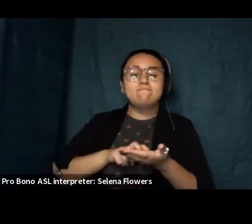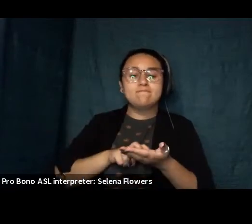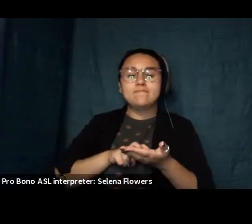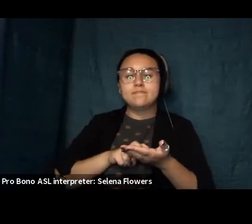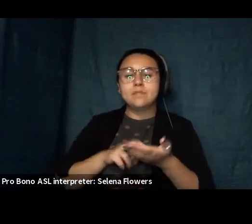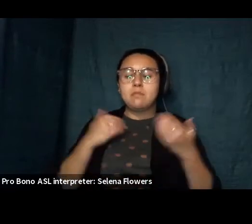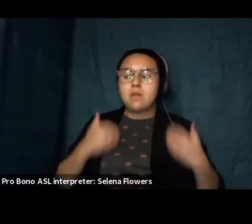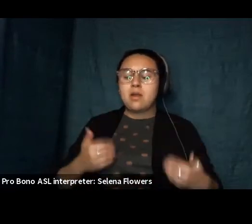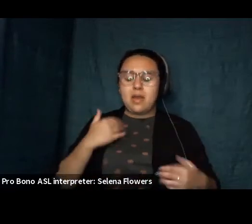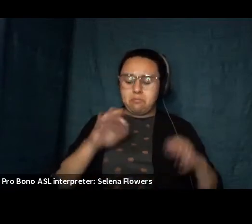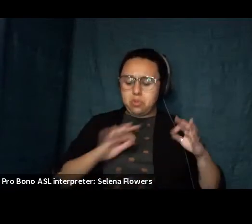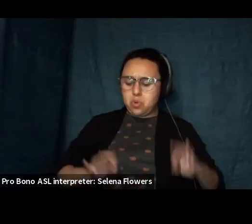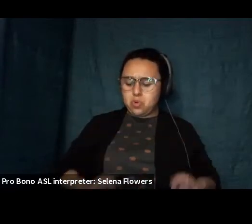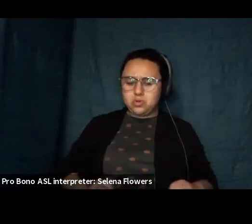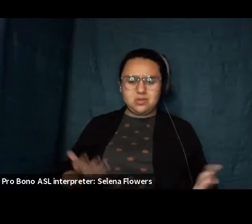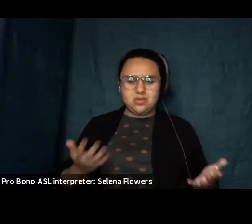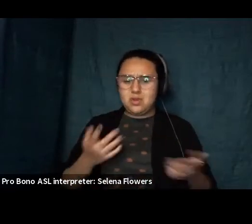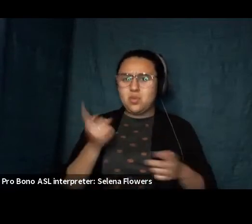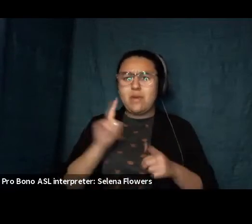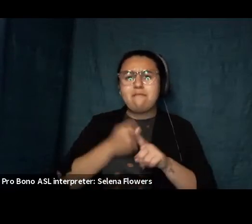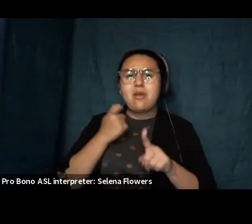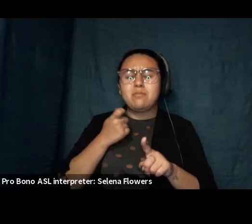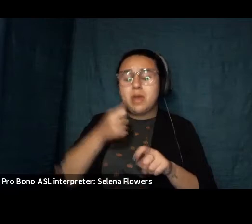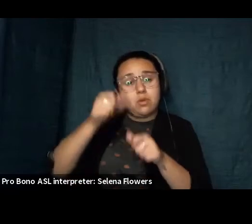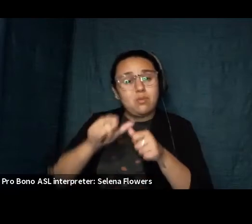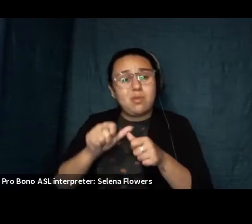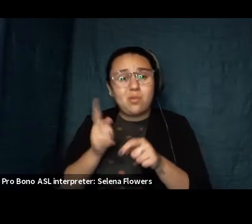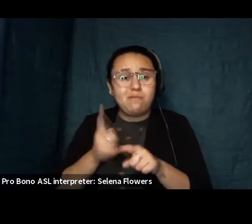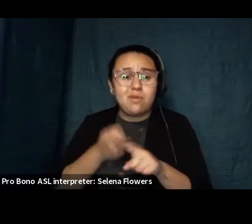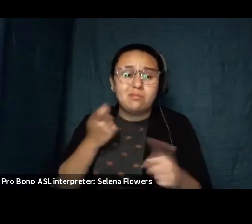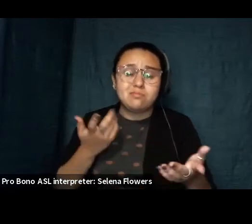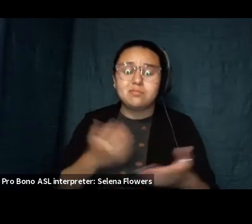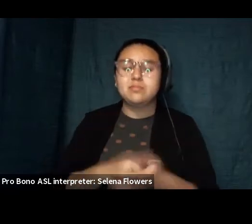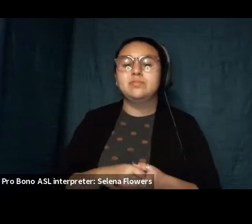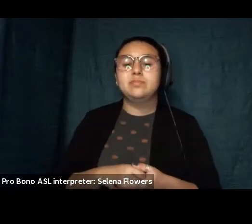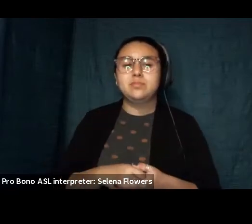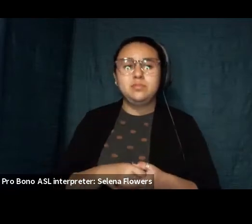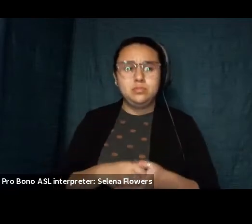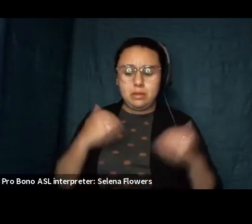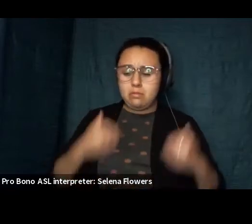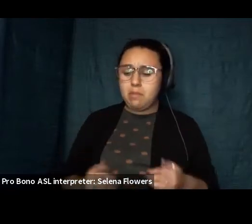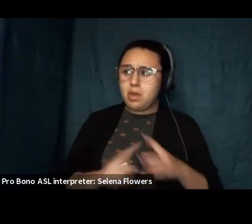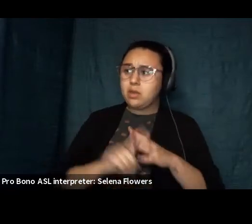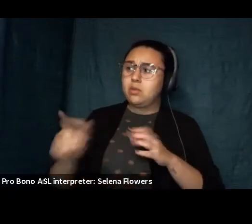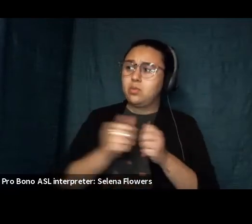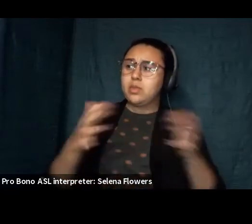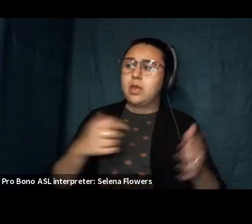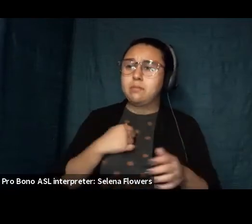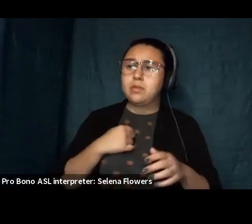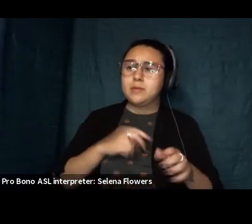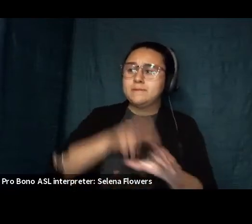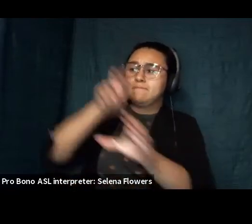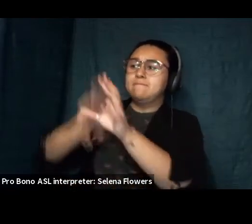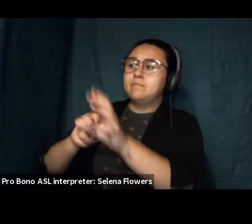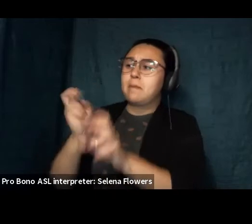bruises i didn't make or don't remember making did it take off without me board a bus from this new